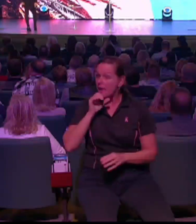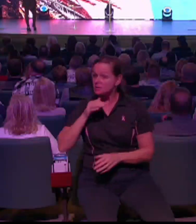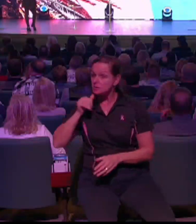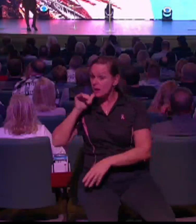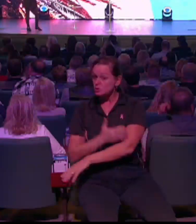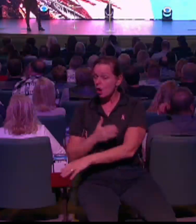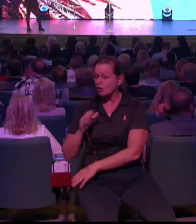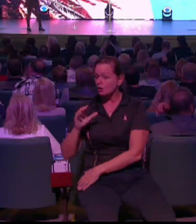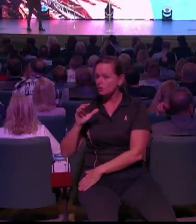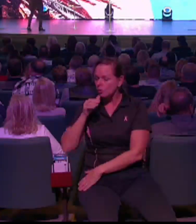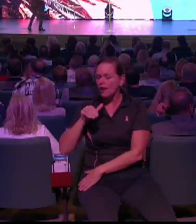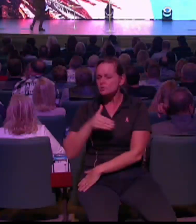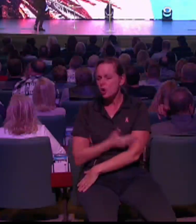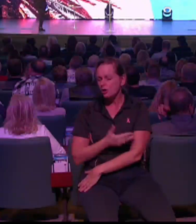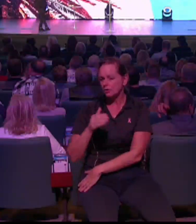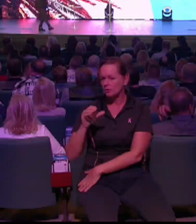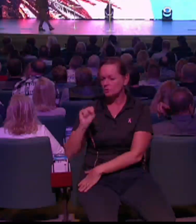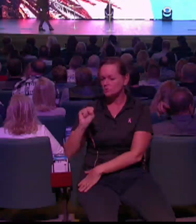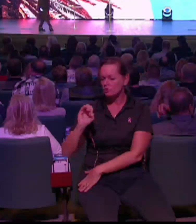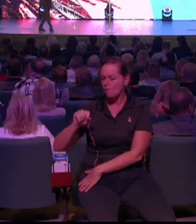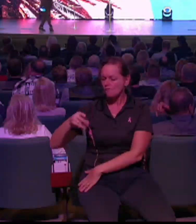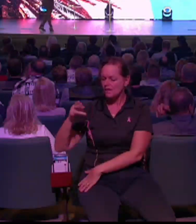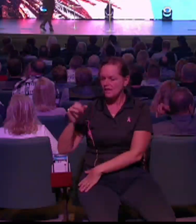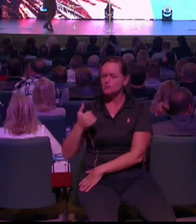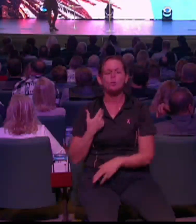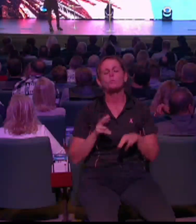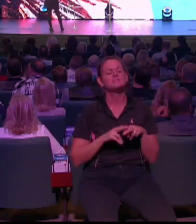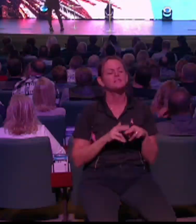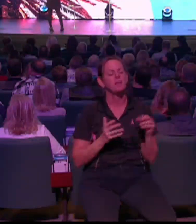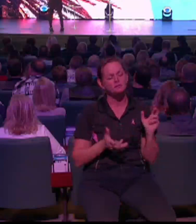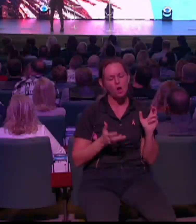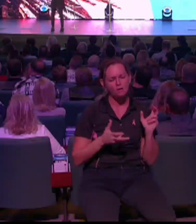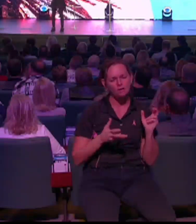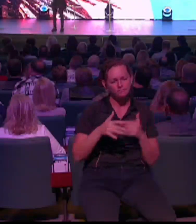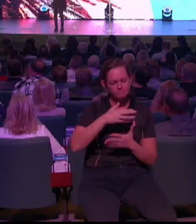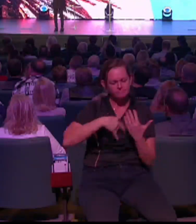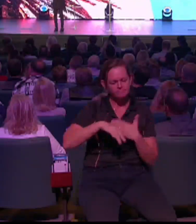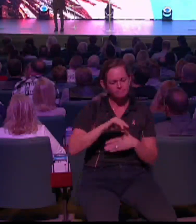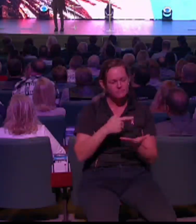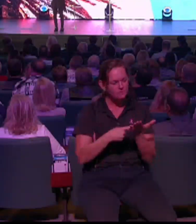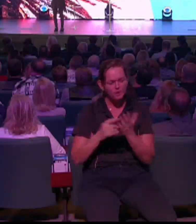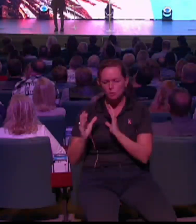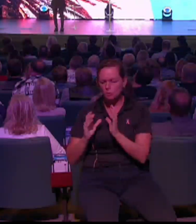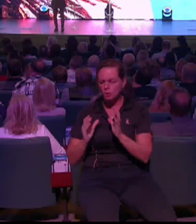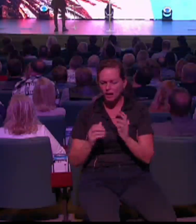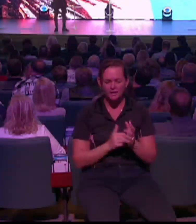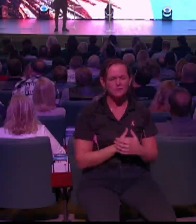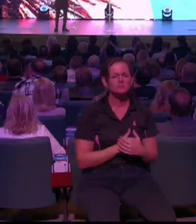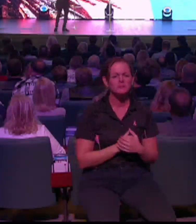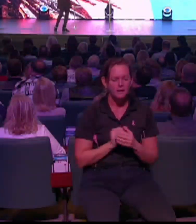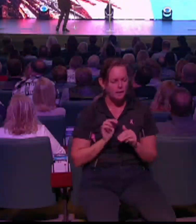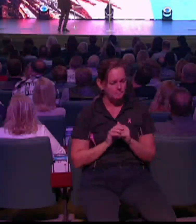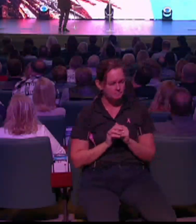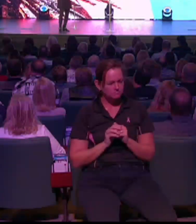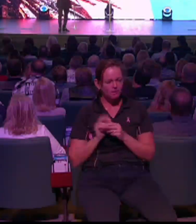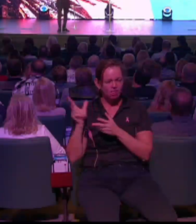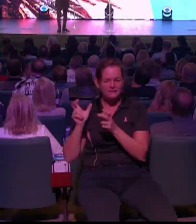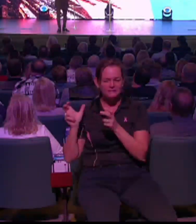we all were sitting in the trailer, in the back of the trailer. And they're talking and asking them how they can do different things. And I'm sitting and listening. And I